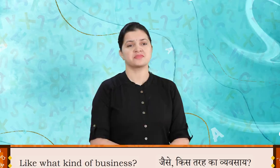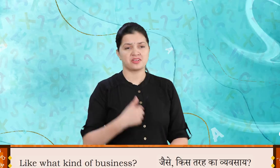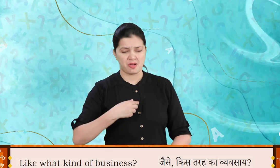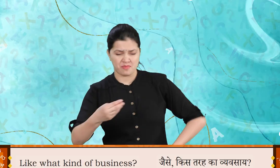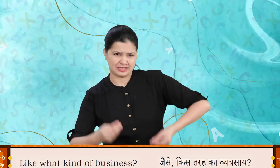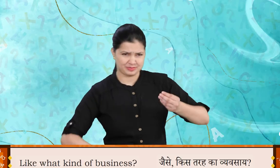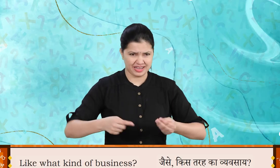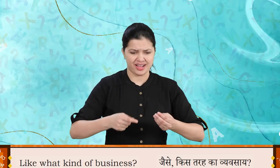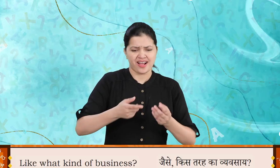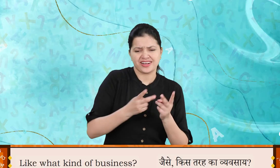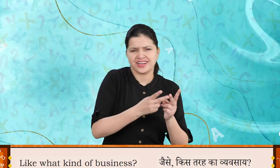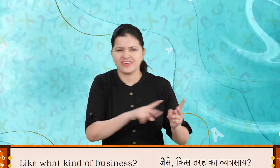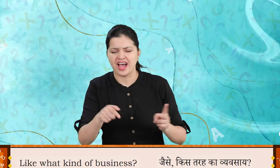Like what kind of business?